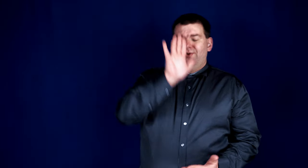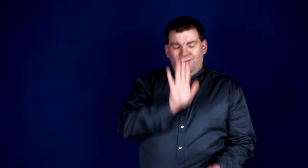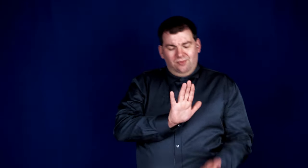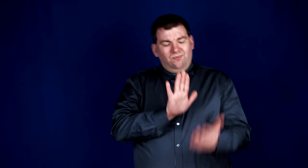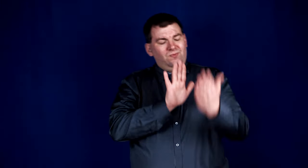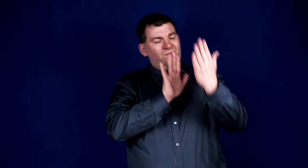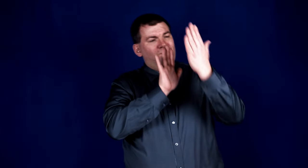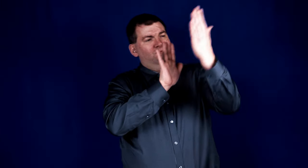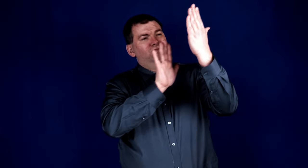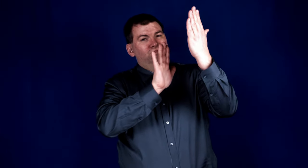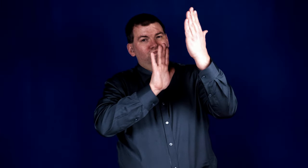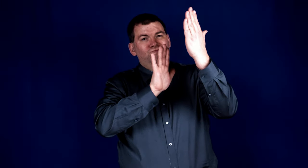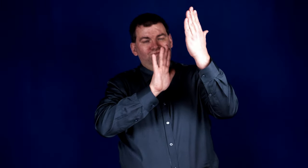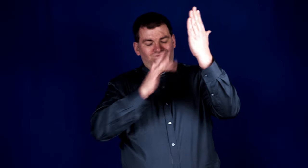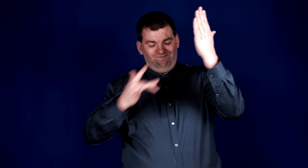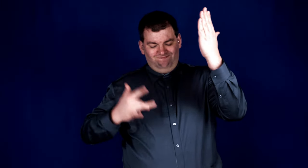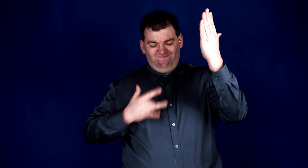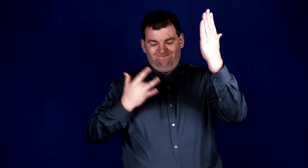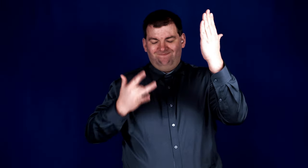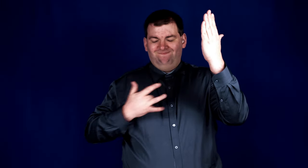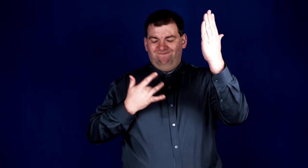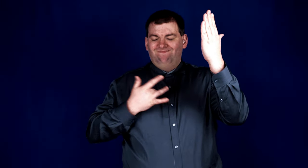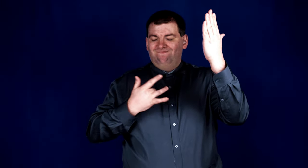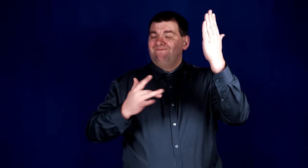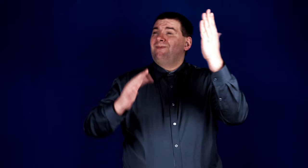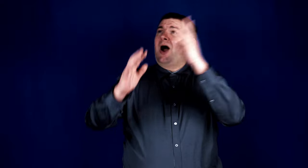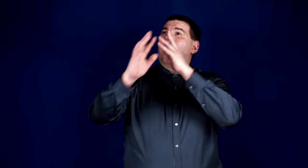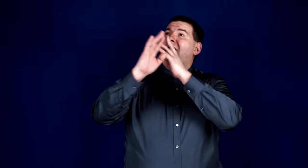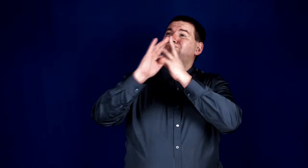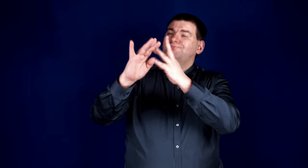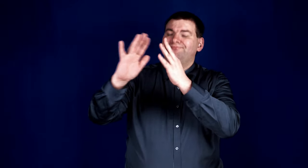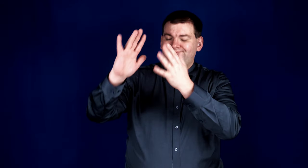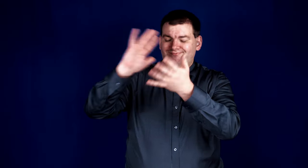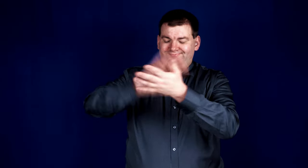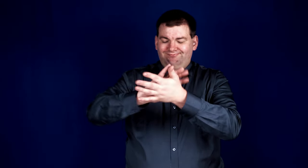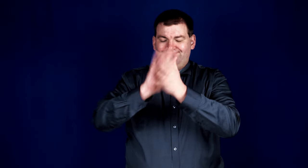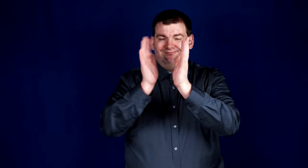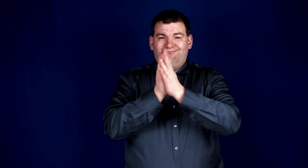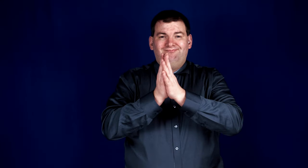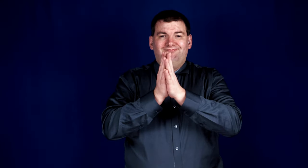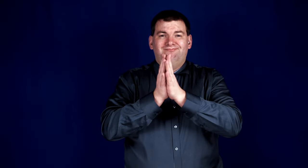Your presence speaks peace